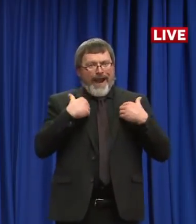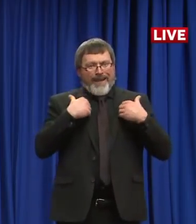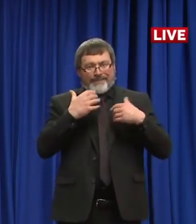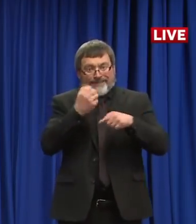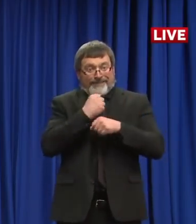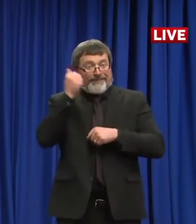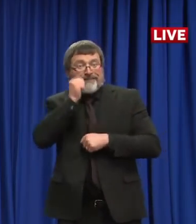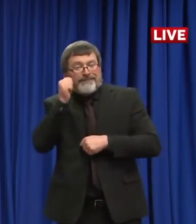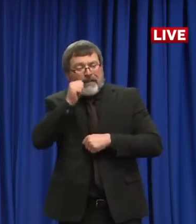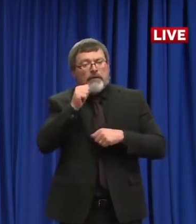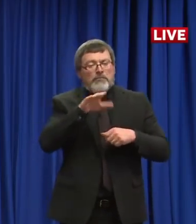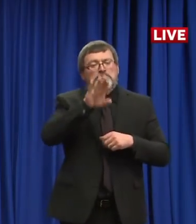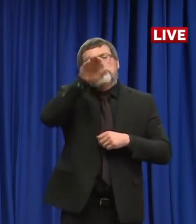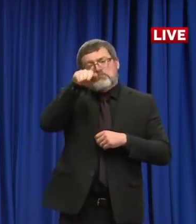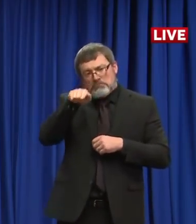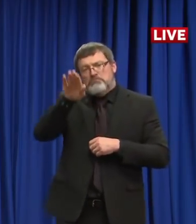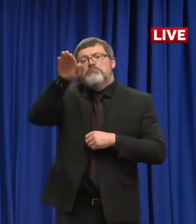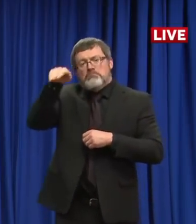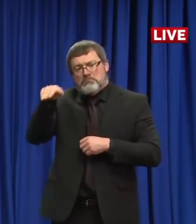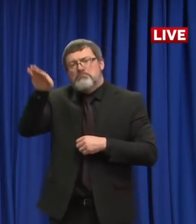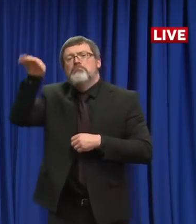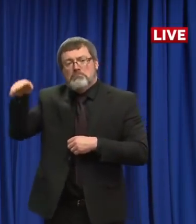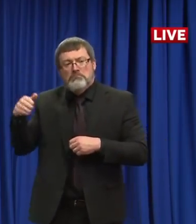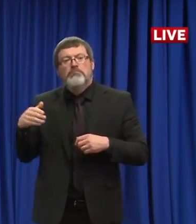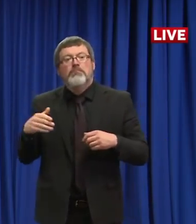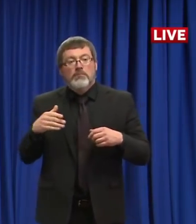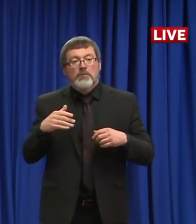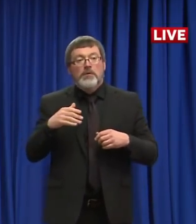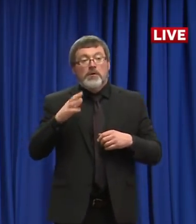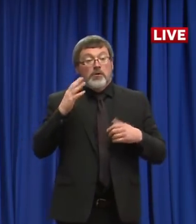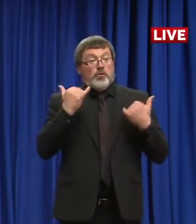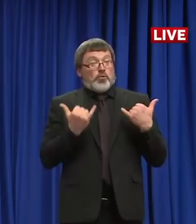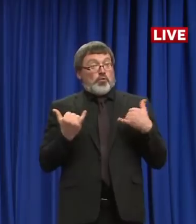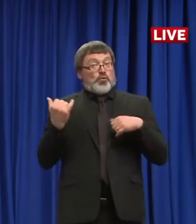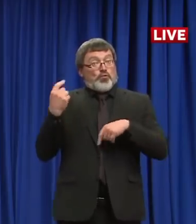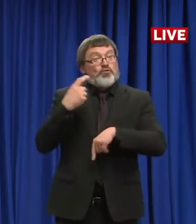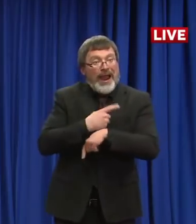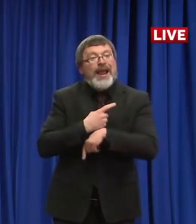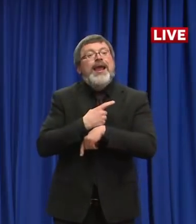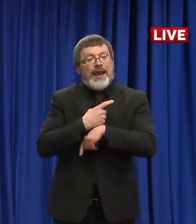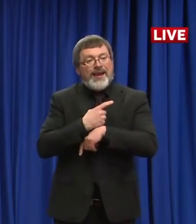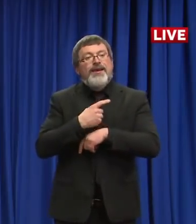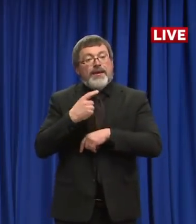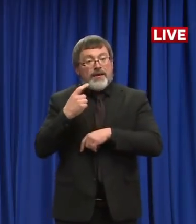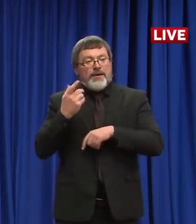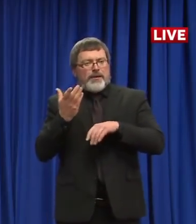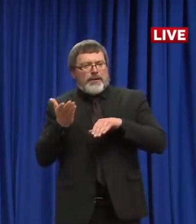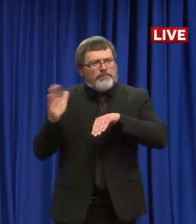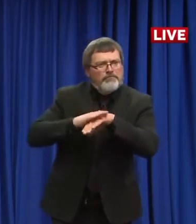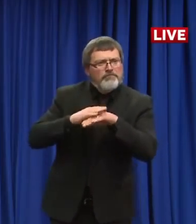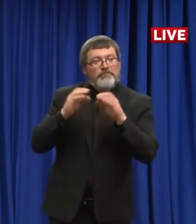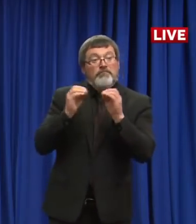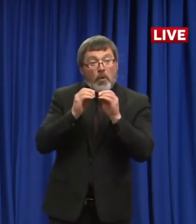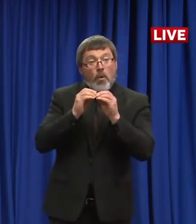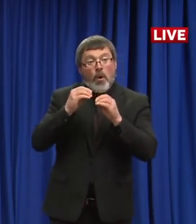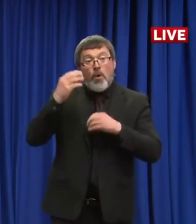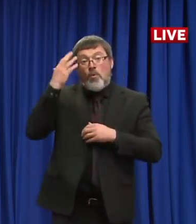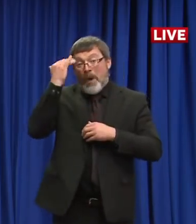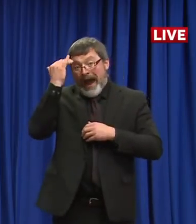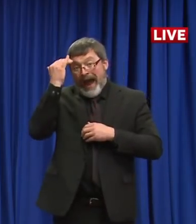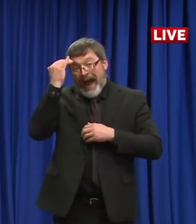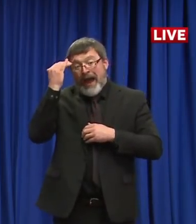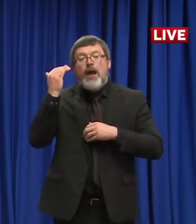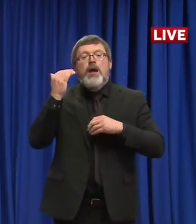the reason for the higher numbers today is that I think approximately 30 of these individuals were reported to us from another state's